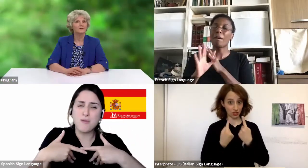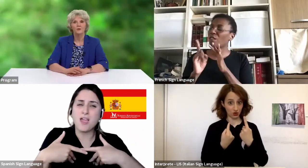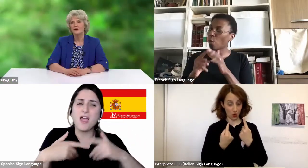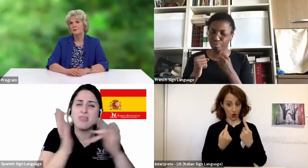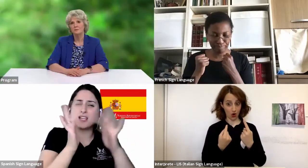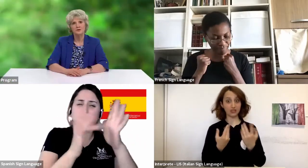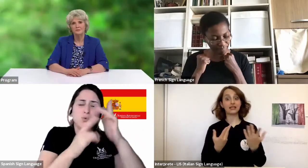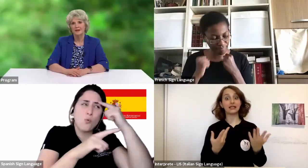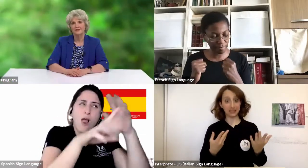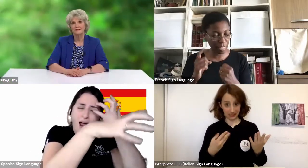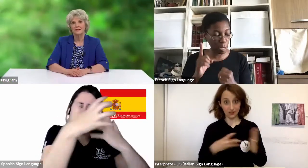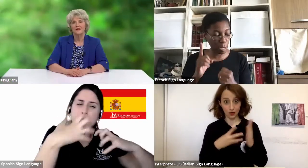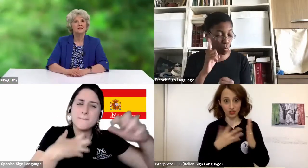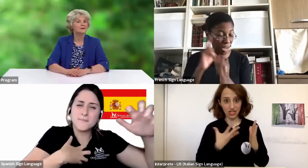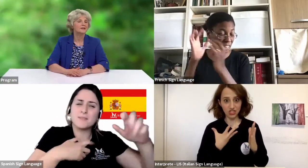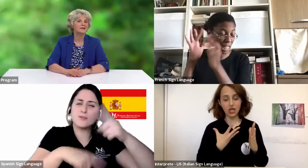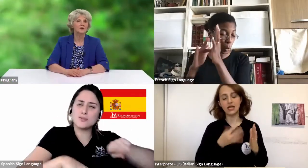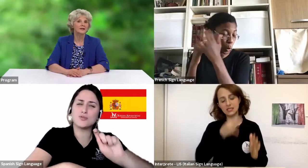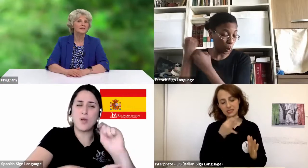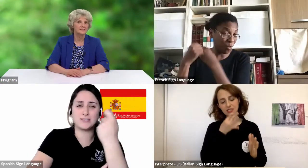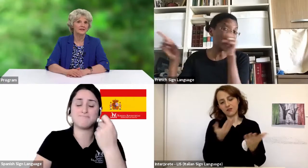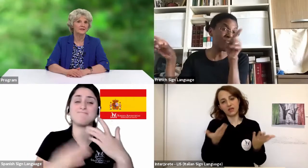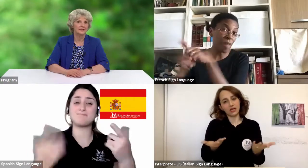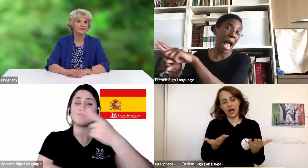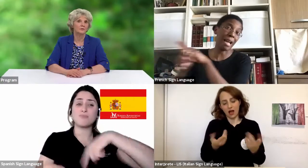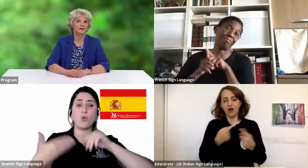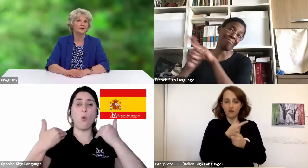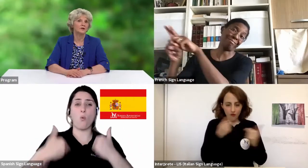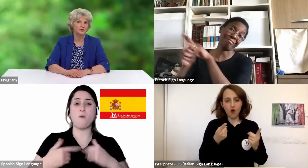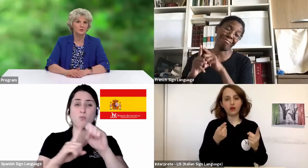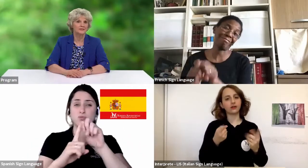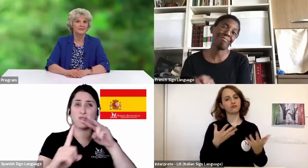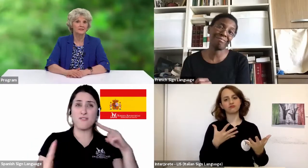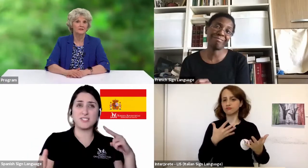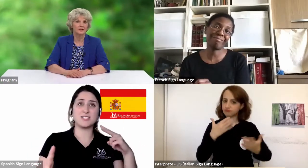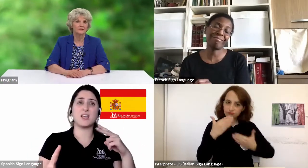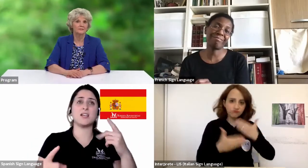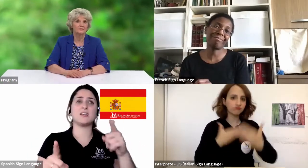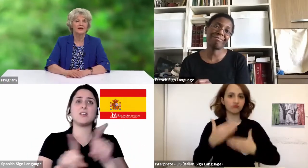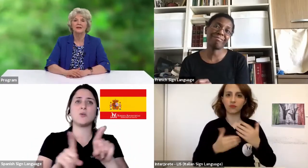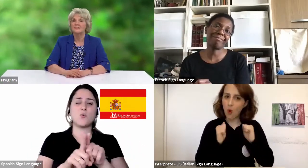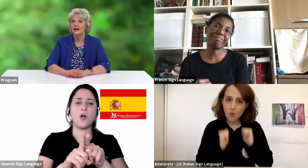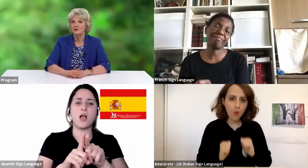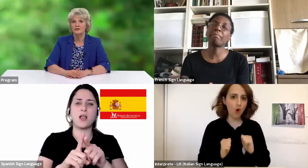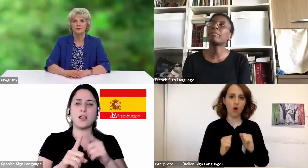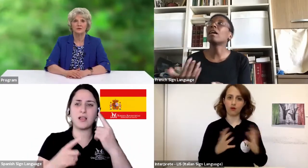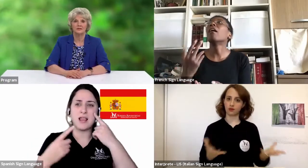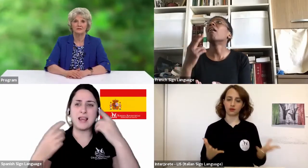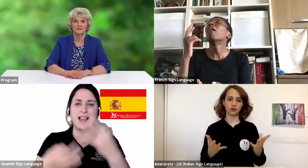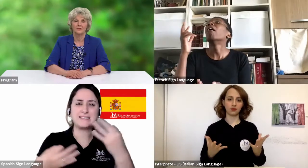From a human perspective, it's simply not realistic to think that one can rejoice in suffering. It's